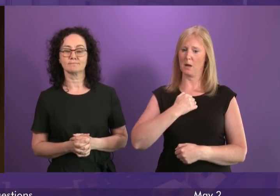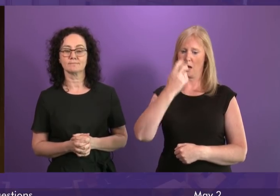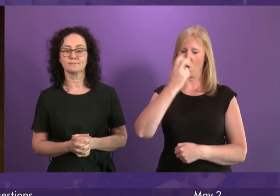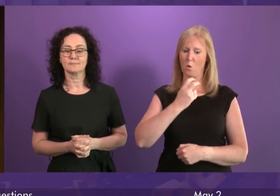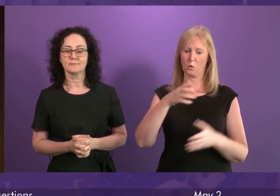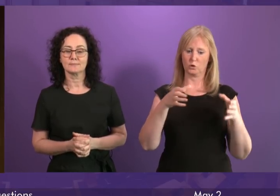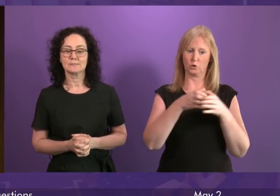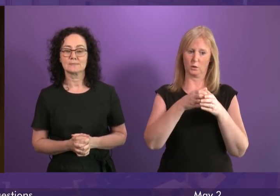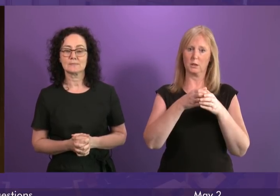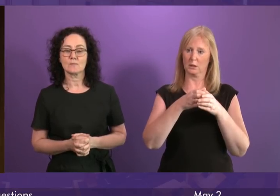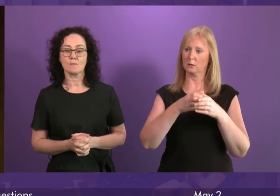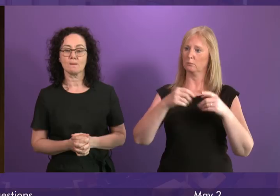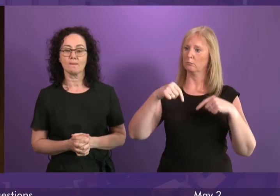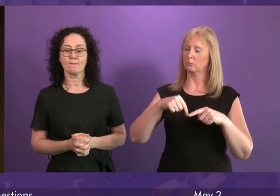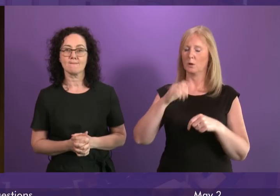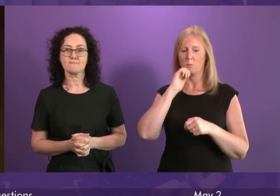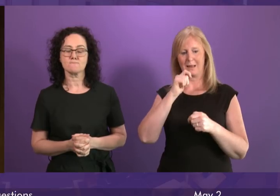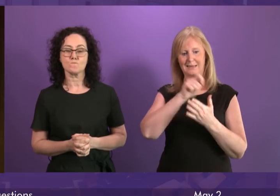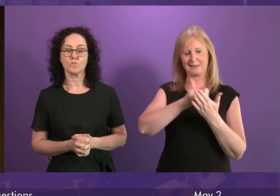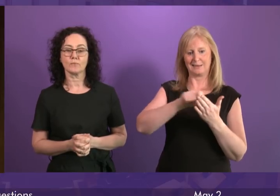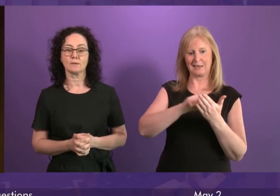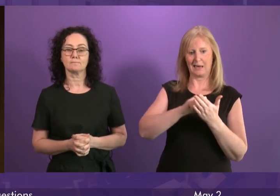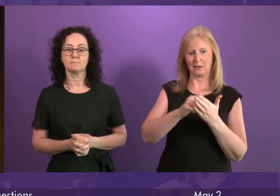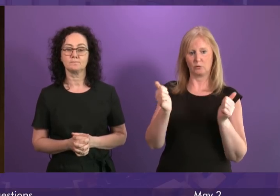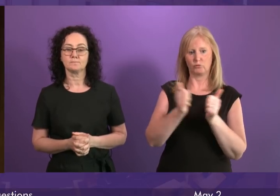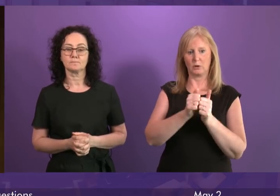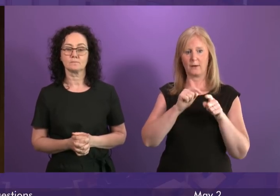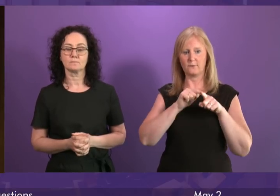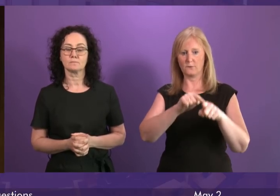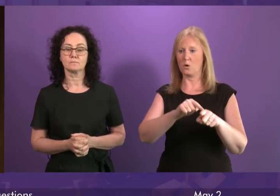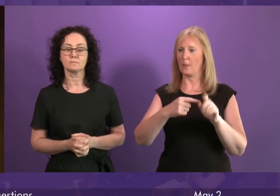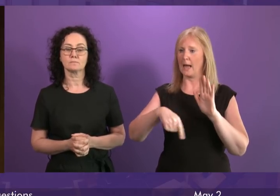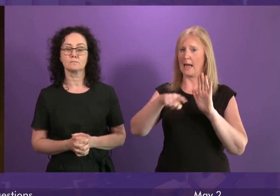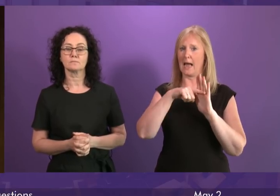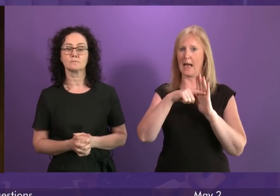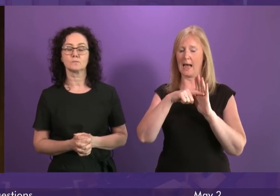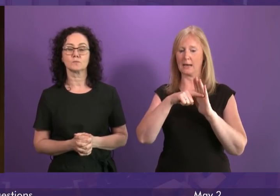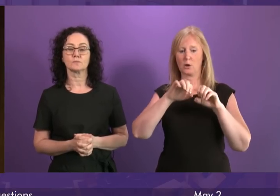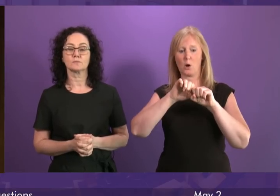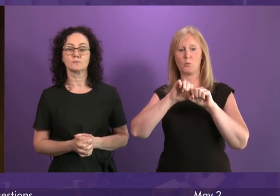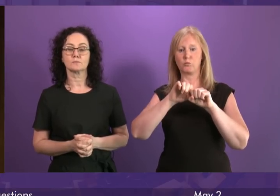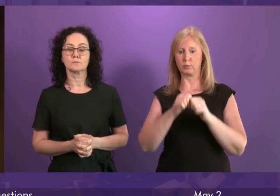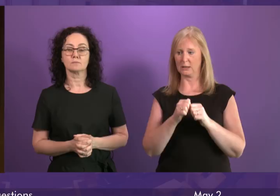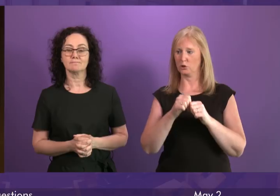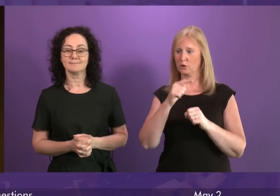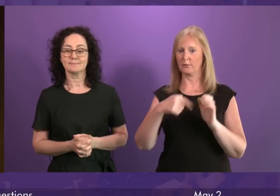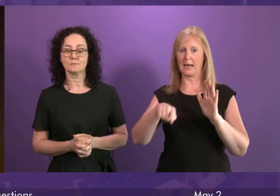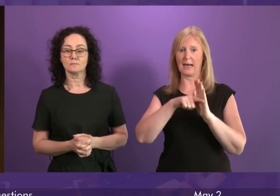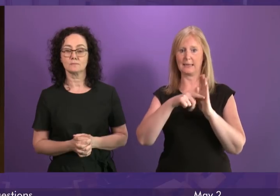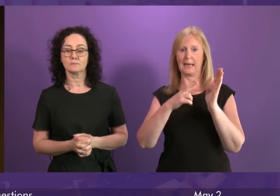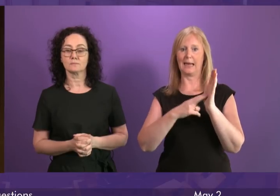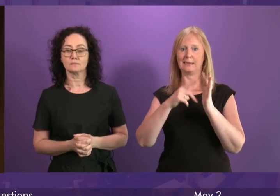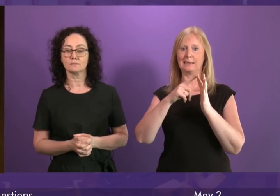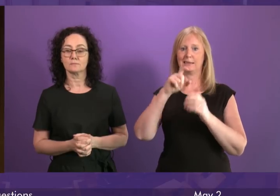in the gallery today have to sign and abide by the terms of this Act as well as many others that any breach of the Act by a member of the NEC should be